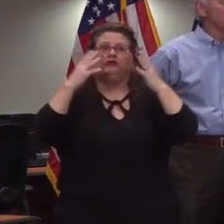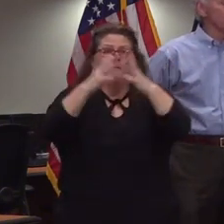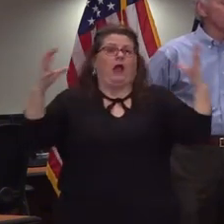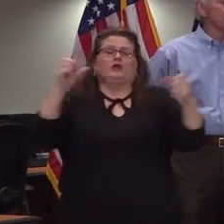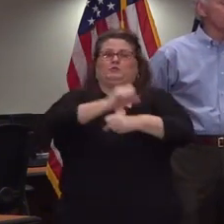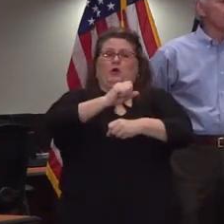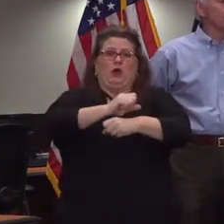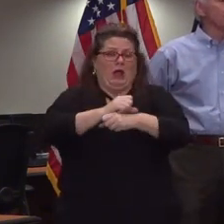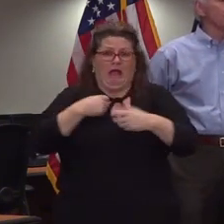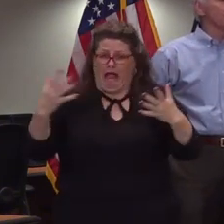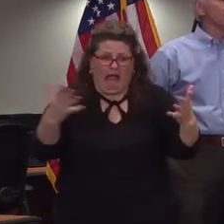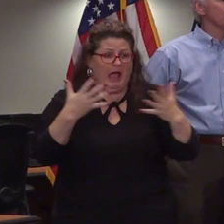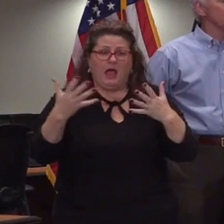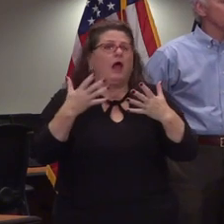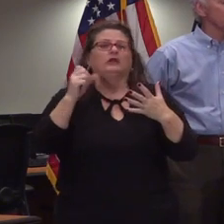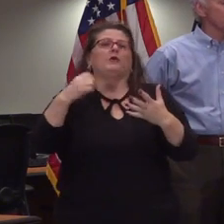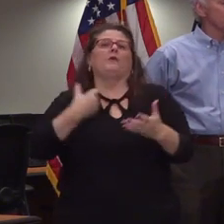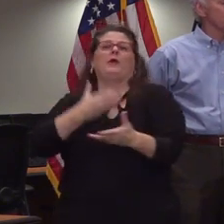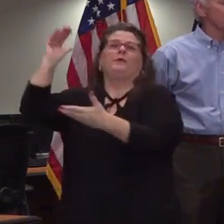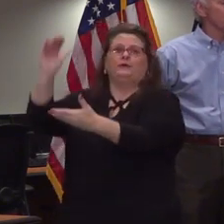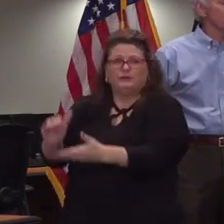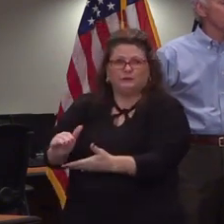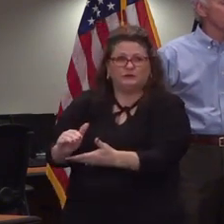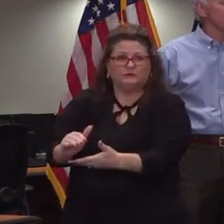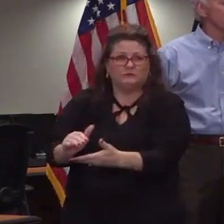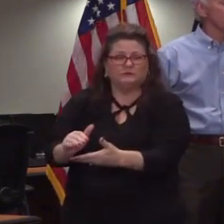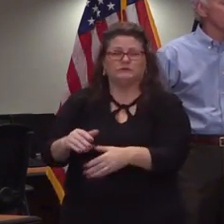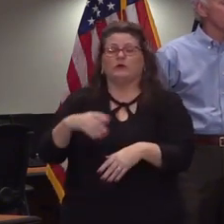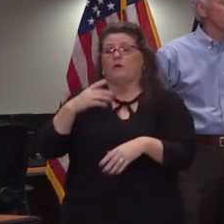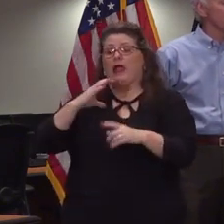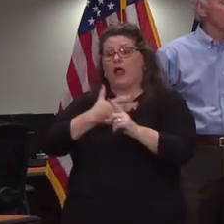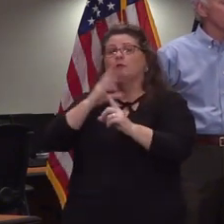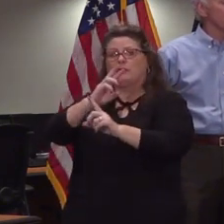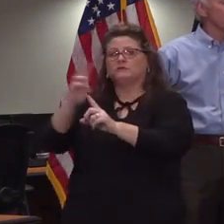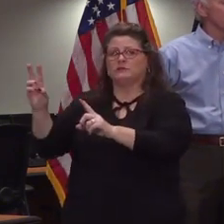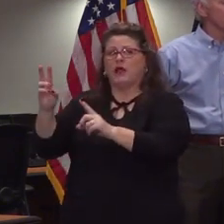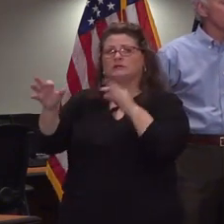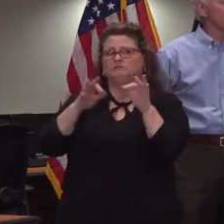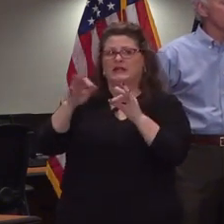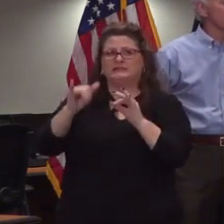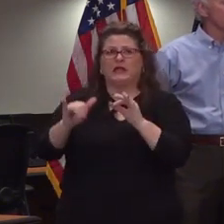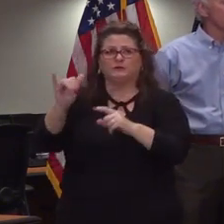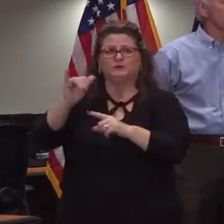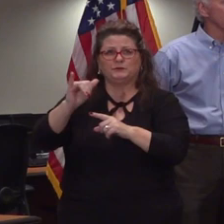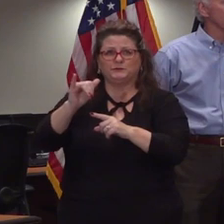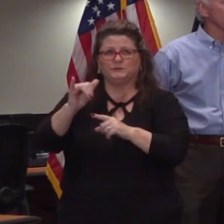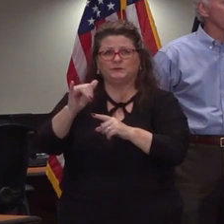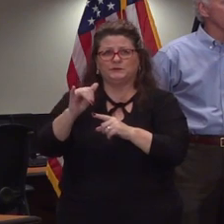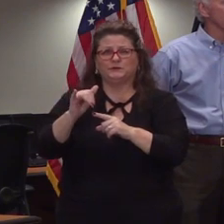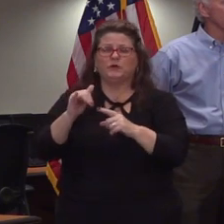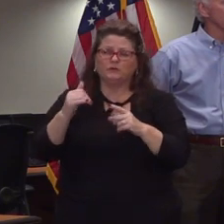so we have that guidance uh is now on the website and um i think that again